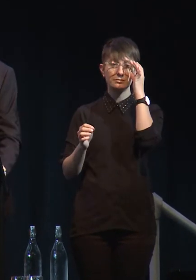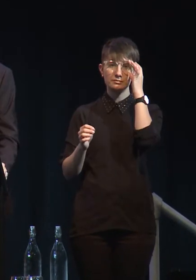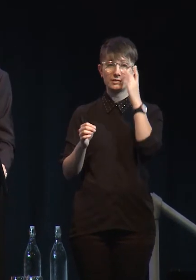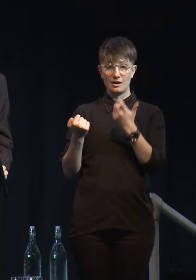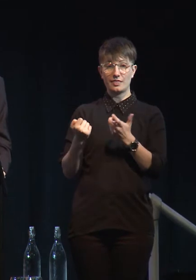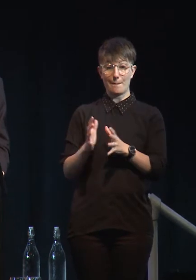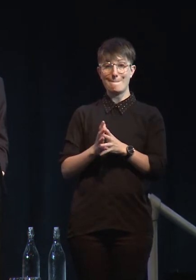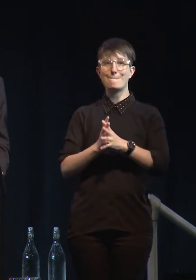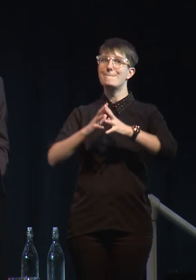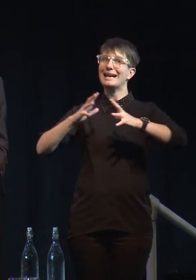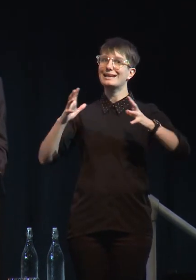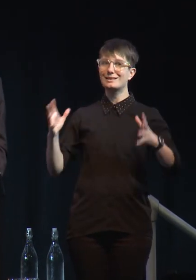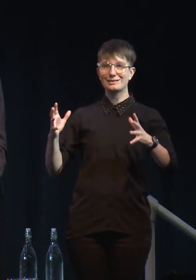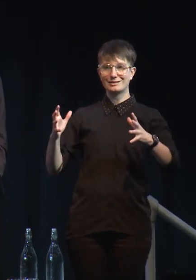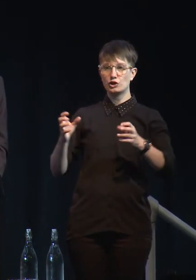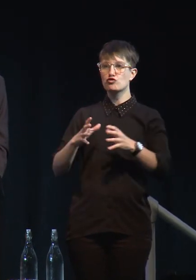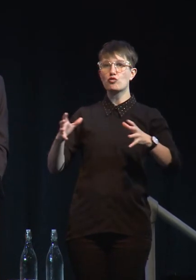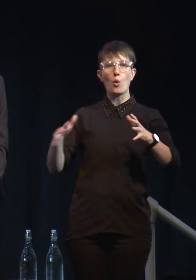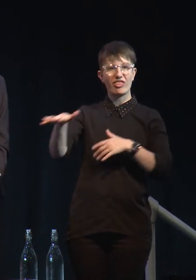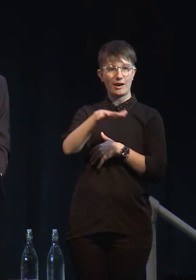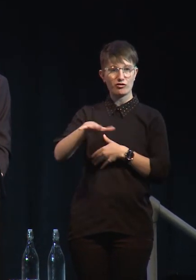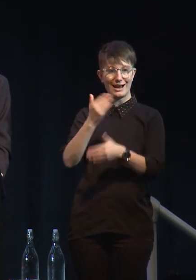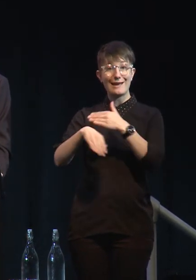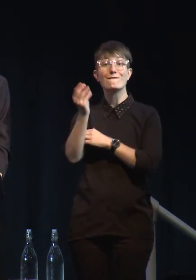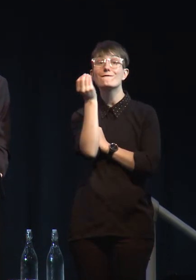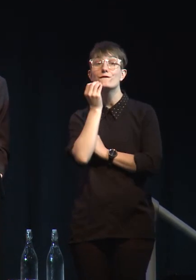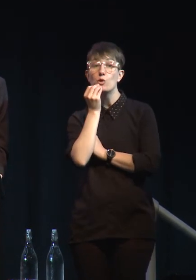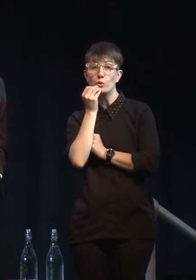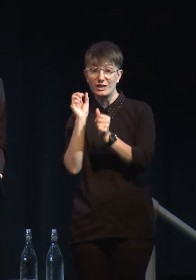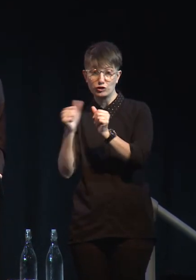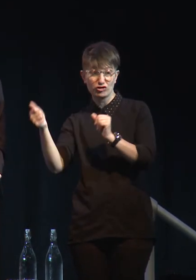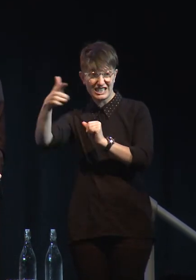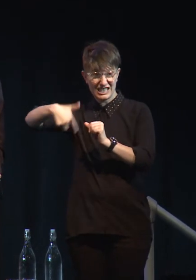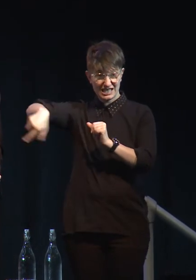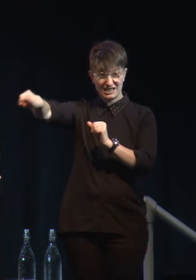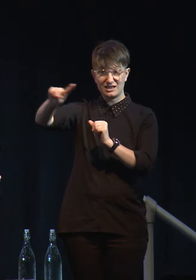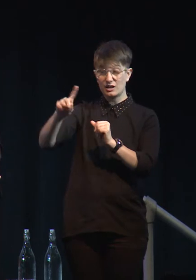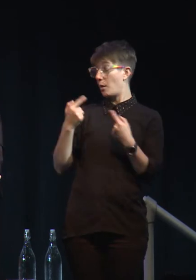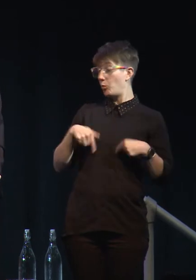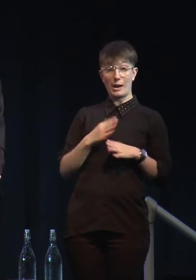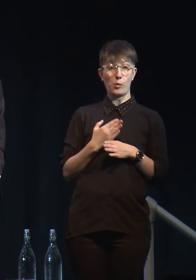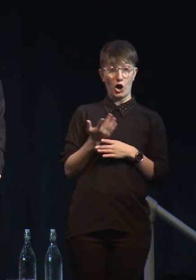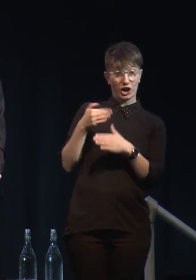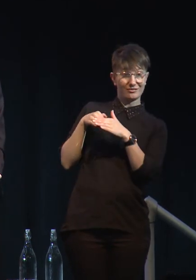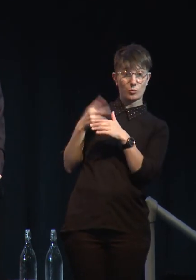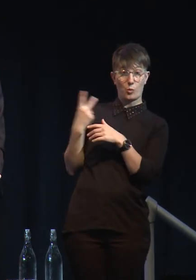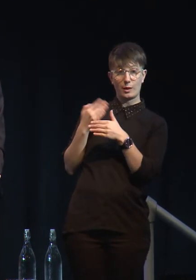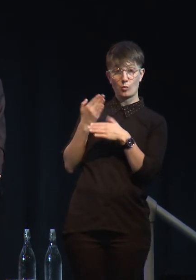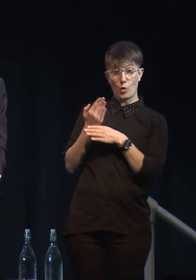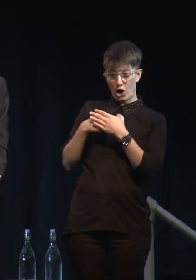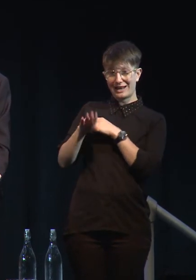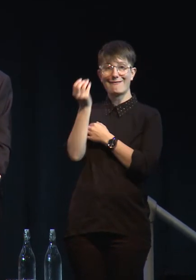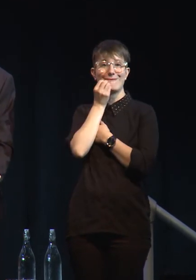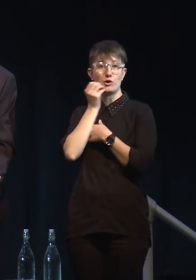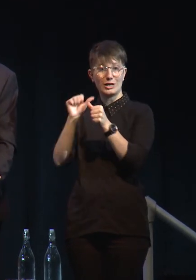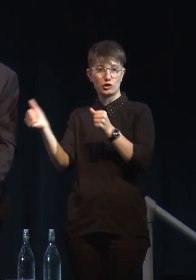growth sector in the food industry, which is an industry that we work in, at least as much as the film industry for